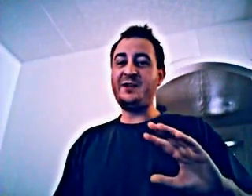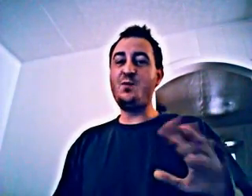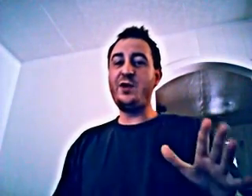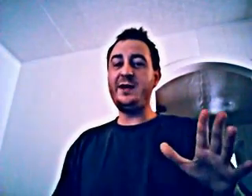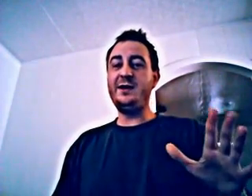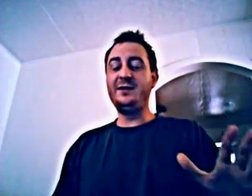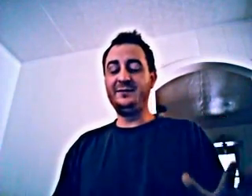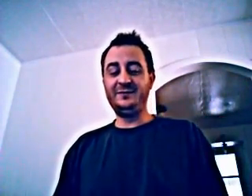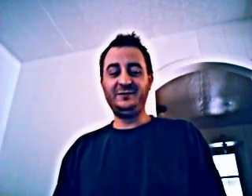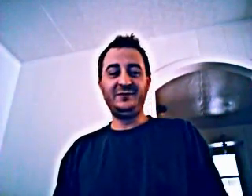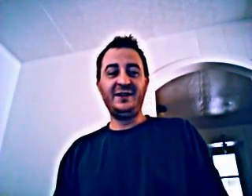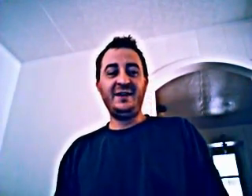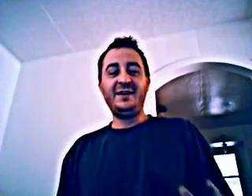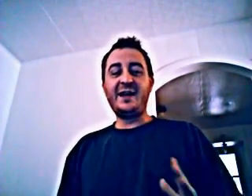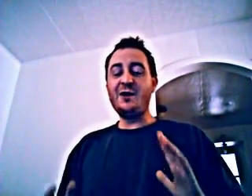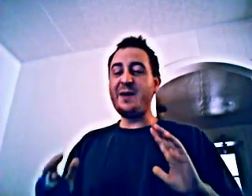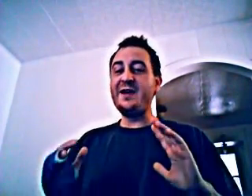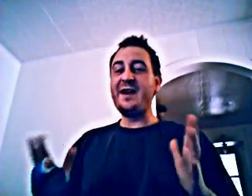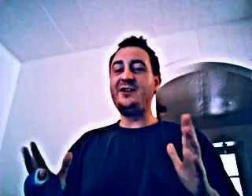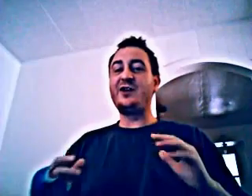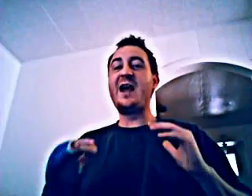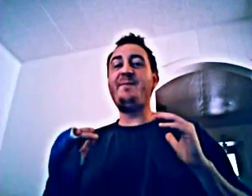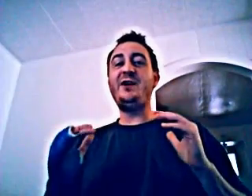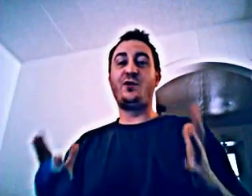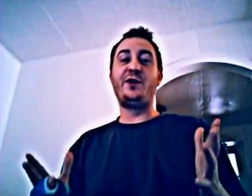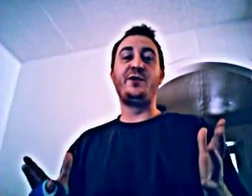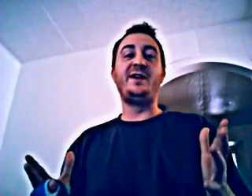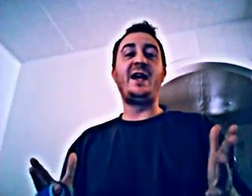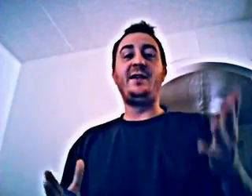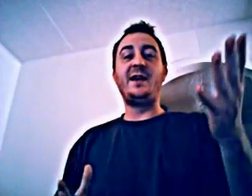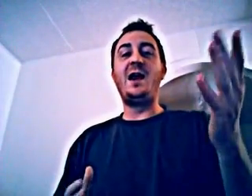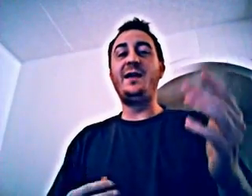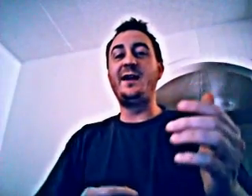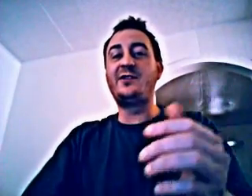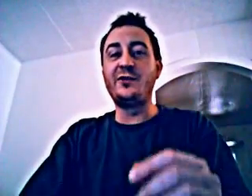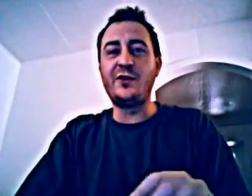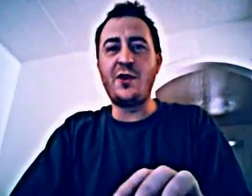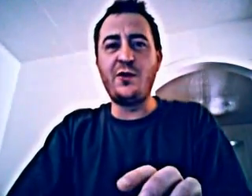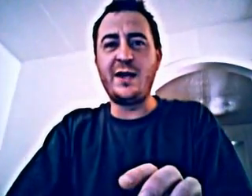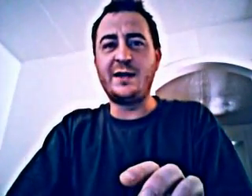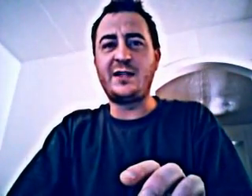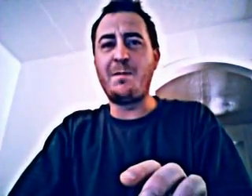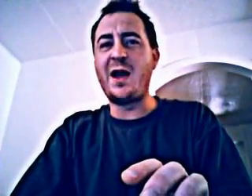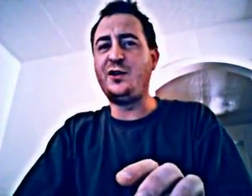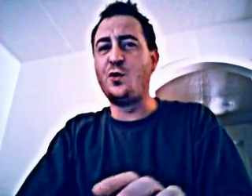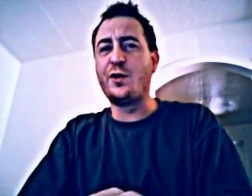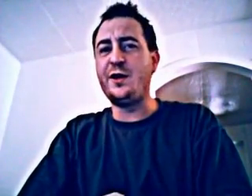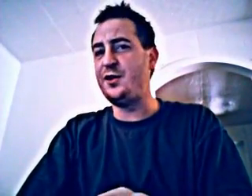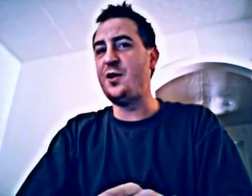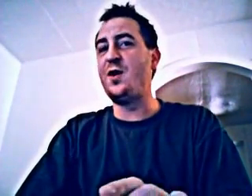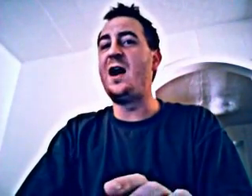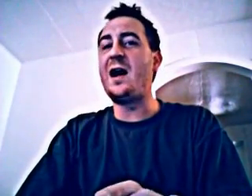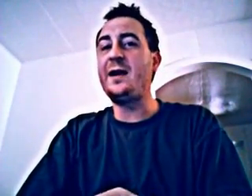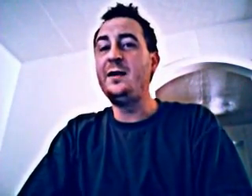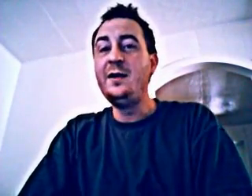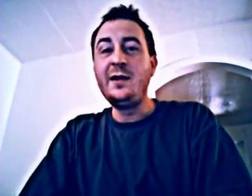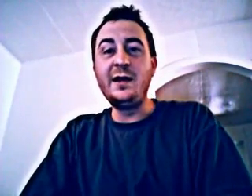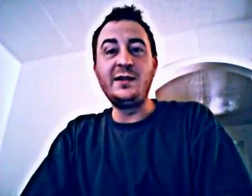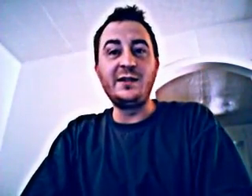some weed, care about nature. Happy Greenery Day. The holiday is also known as Maidori no Hai. It's